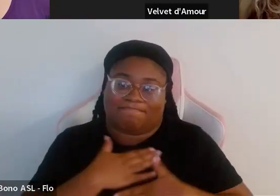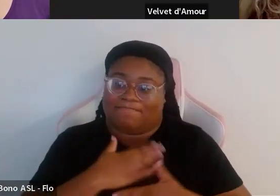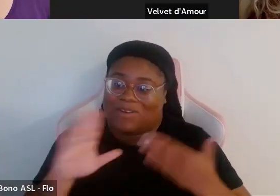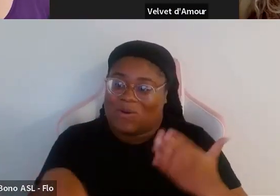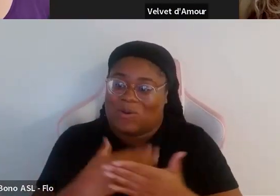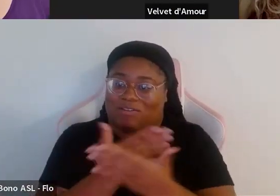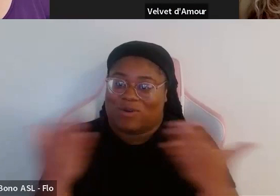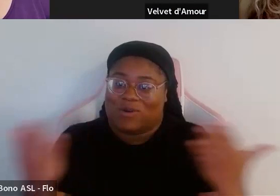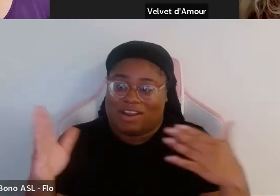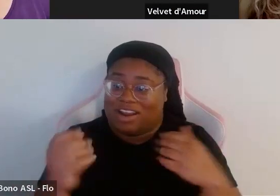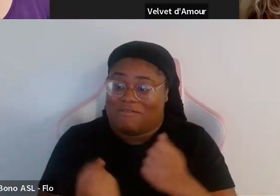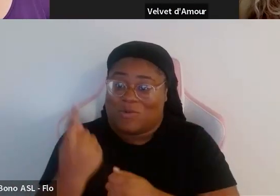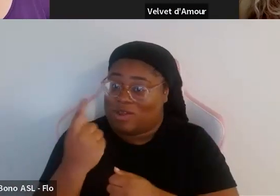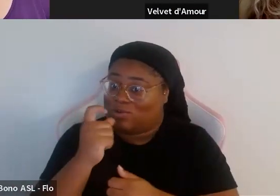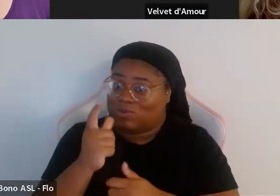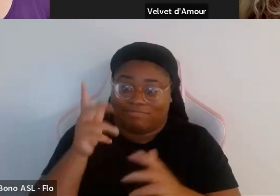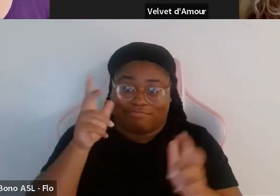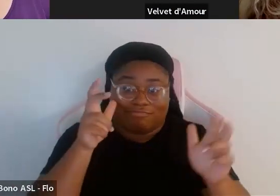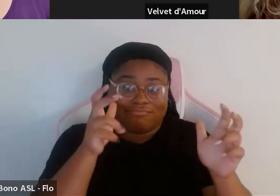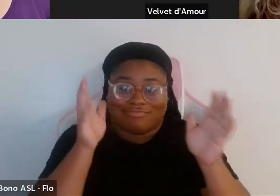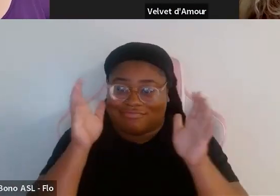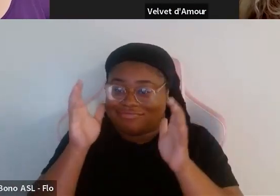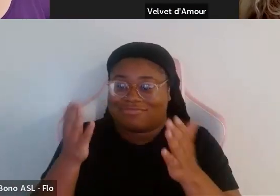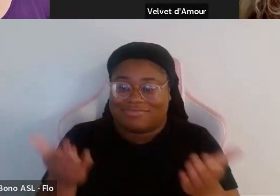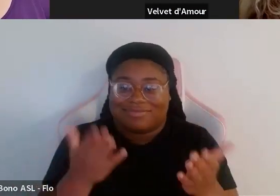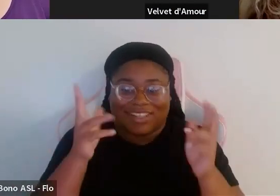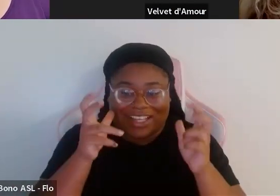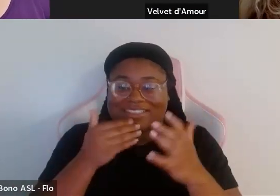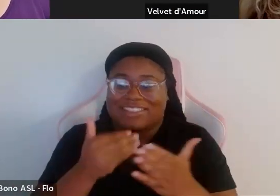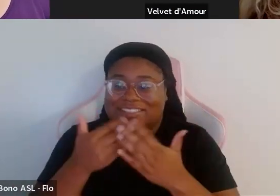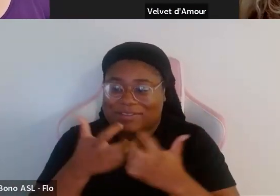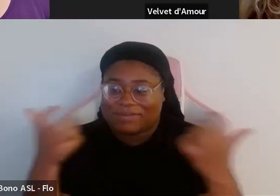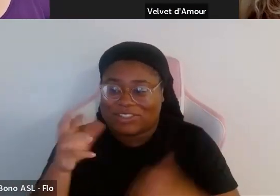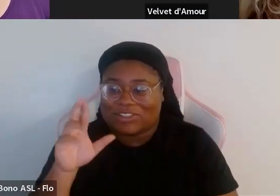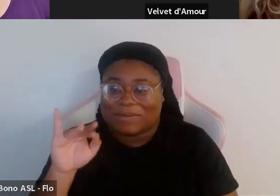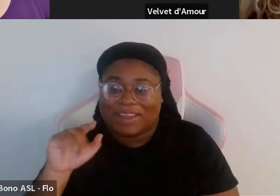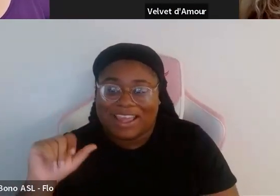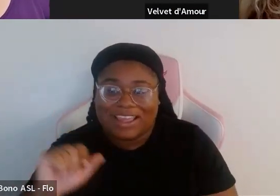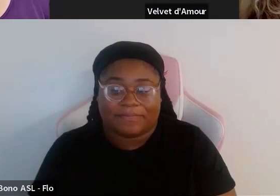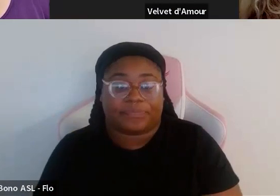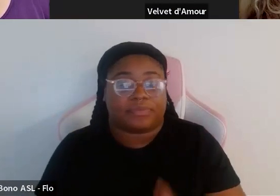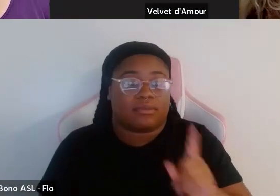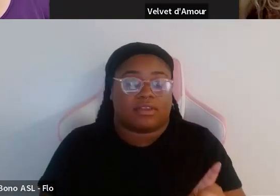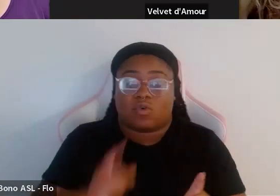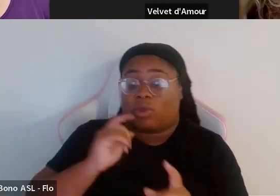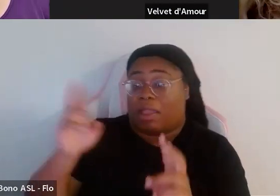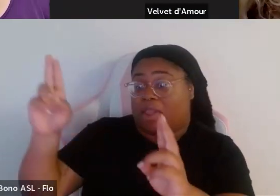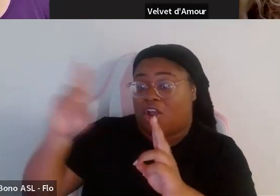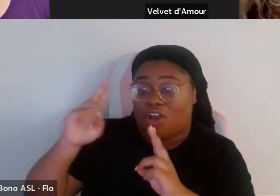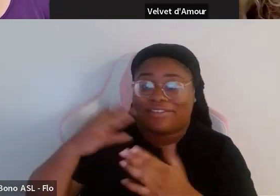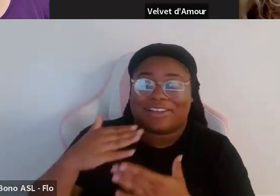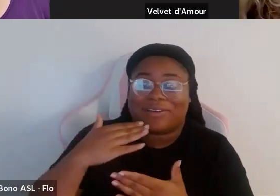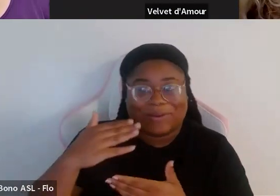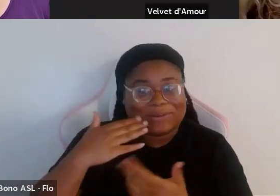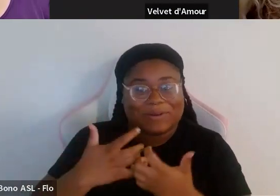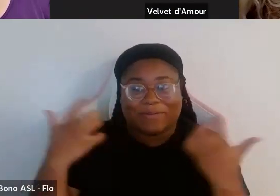guys and everybody who tuned in to listen to uh yes it's been an honor like thank you so